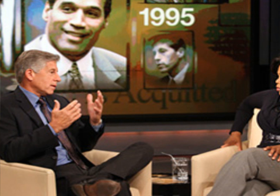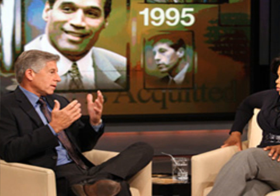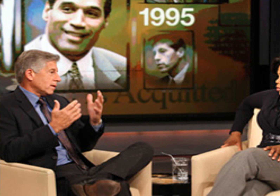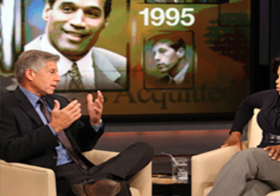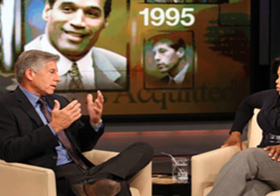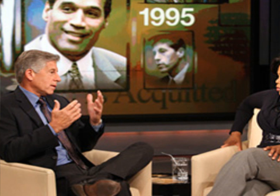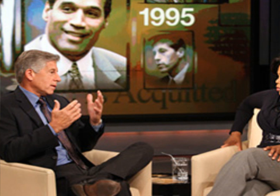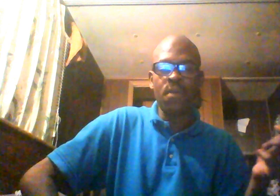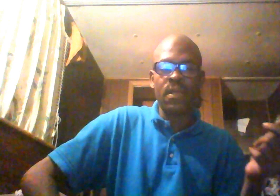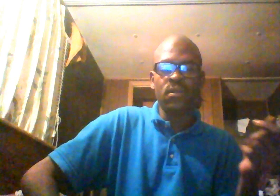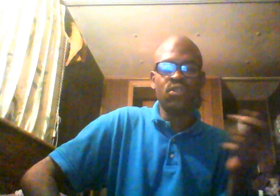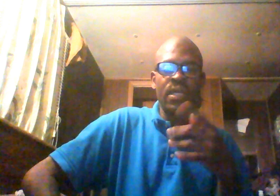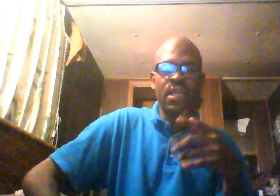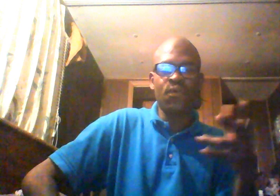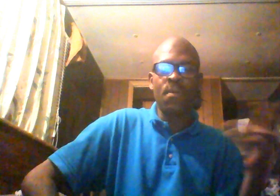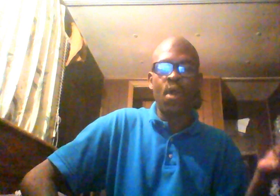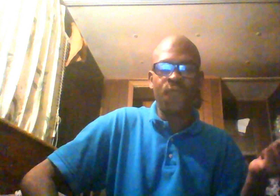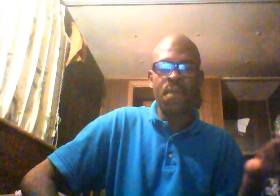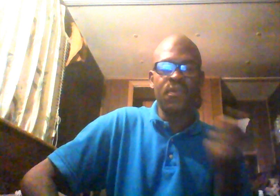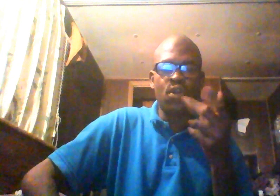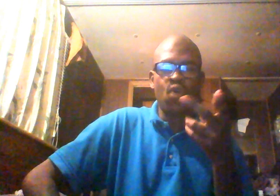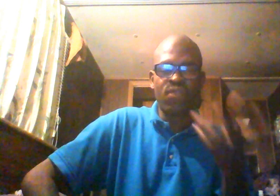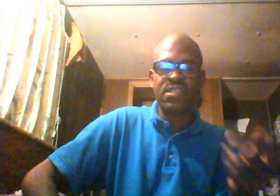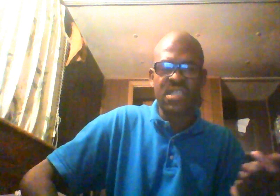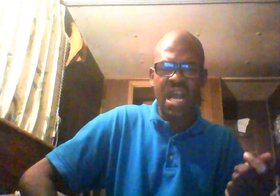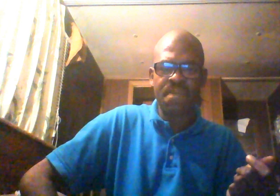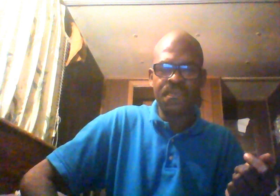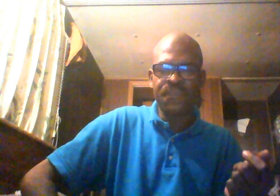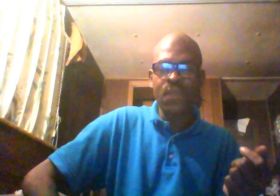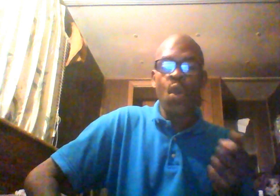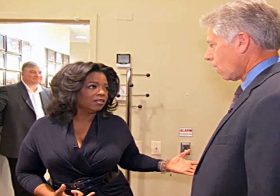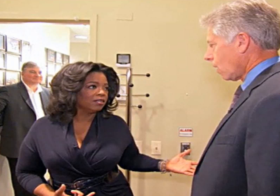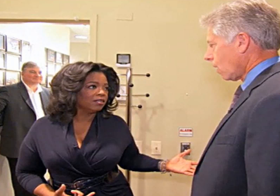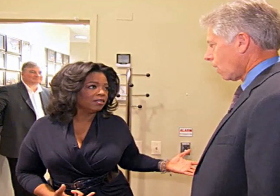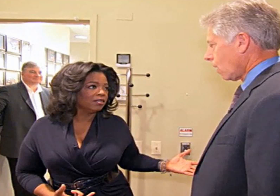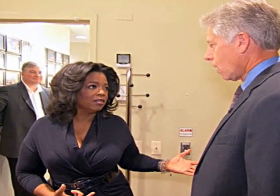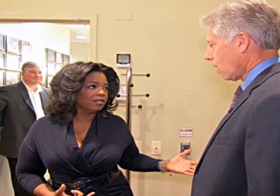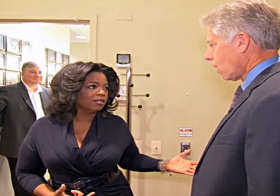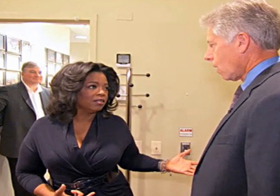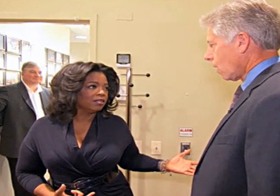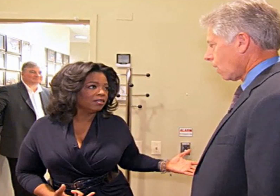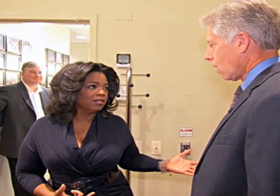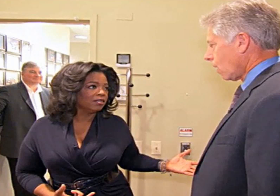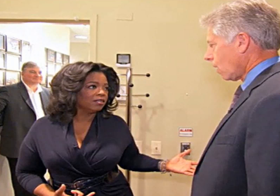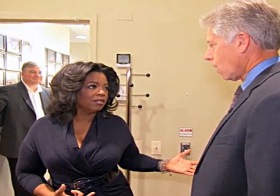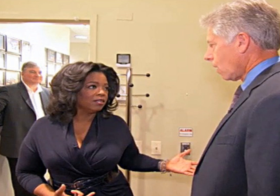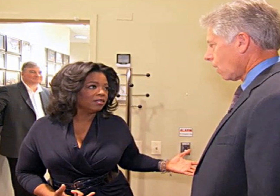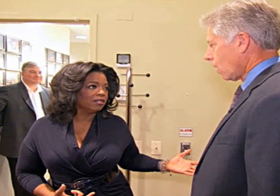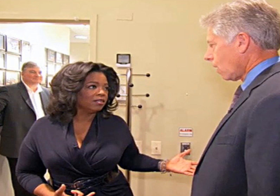She had Mark Furman doing an interview with Mark Furman, the known racist cop, who was confirmed and is proud of the fact that he was a